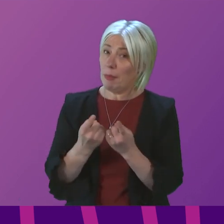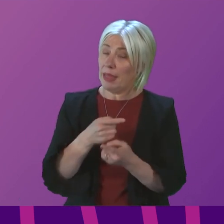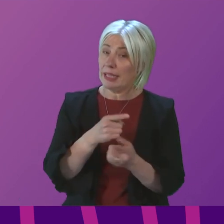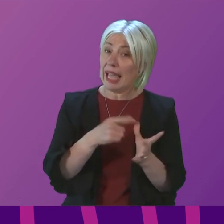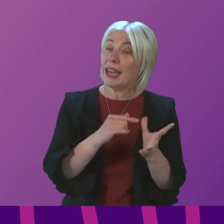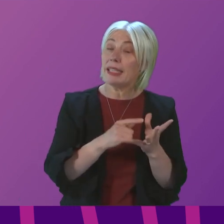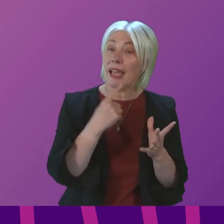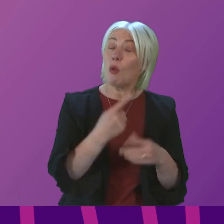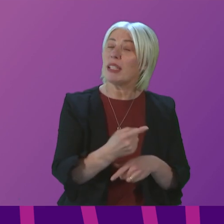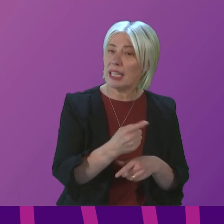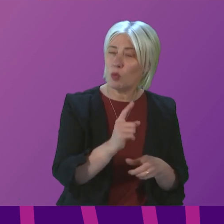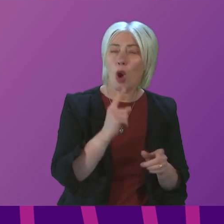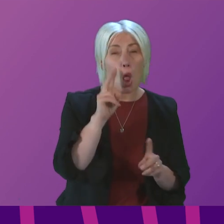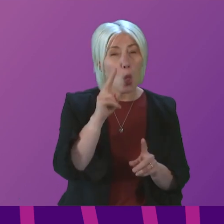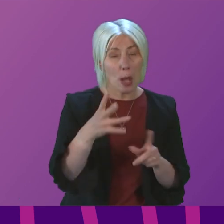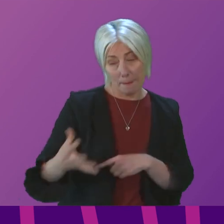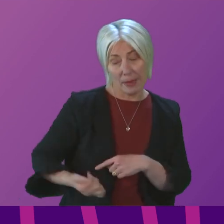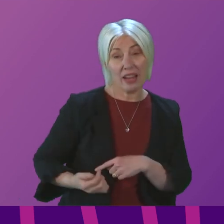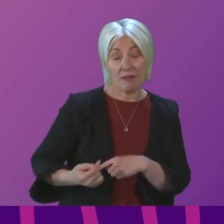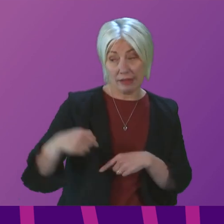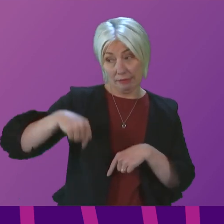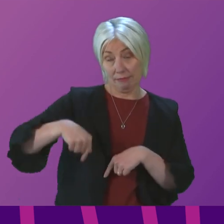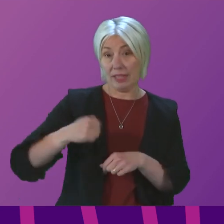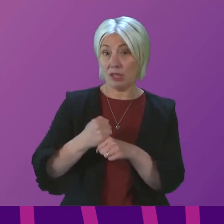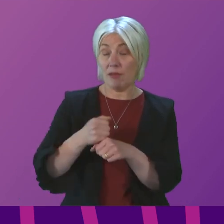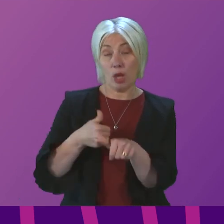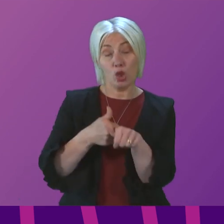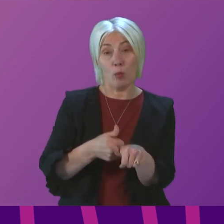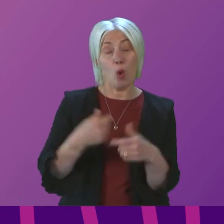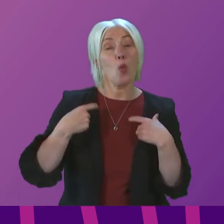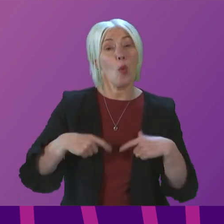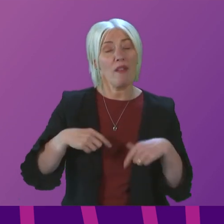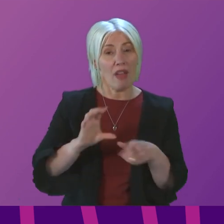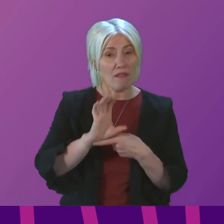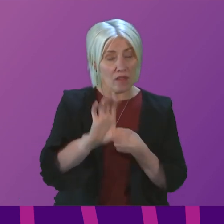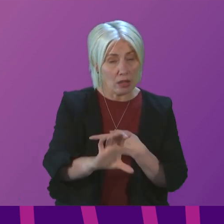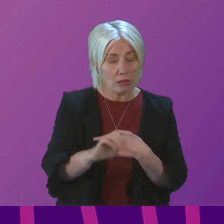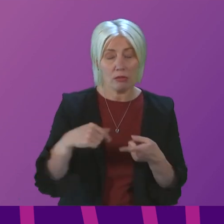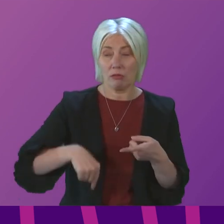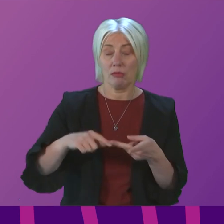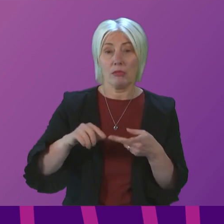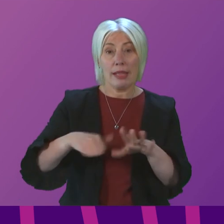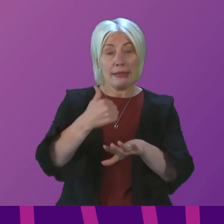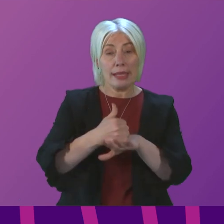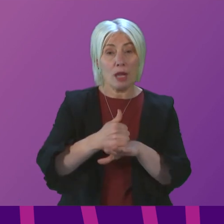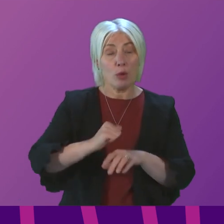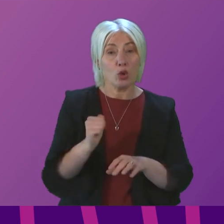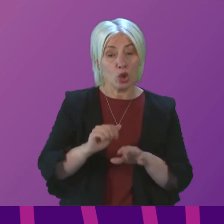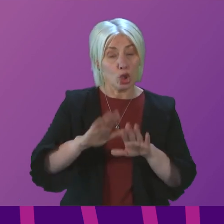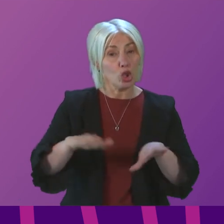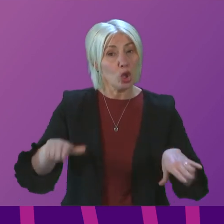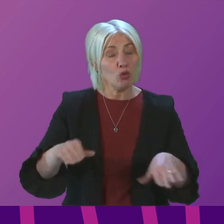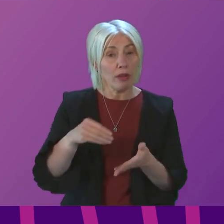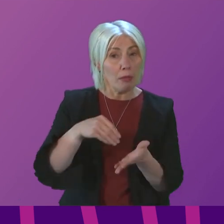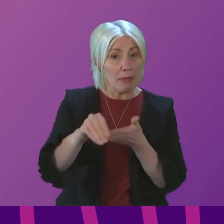talked about there. Let's look at benefits. It's this government that supports the welfare fund. It's this government that has established the Scottish child payment